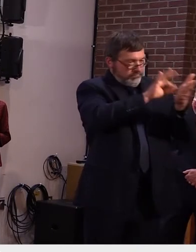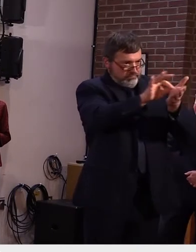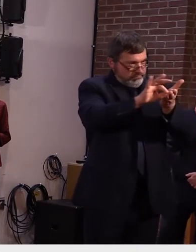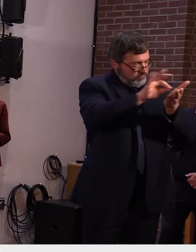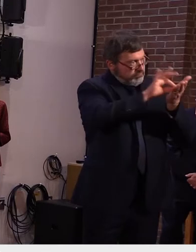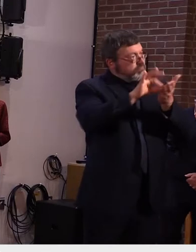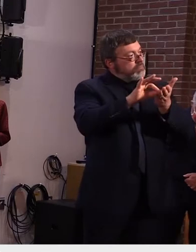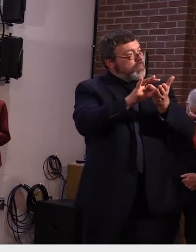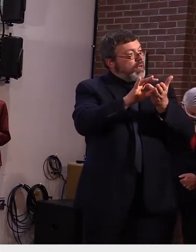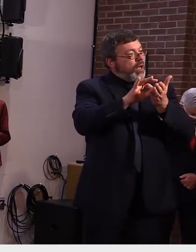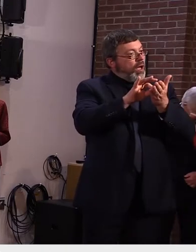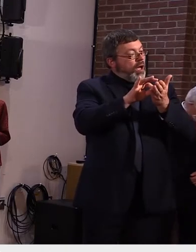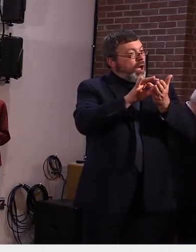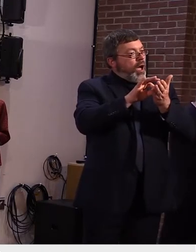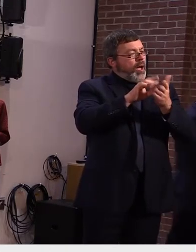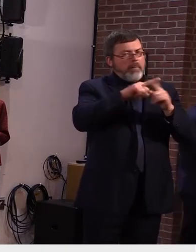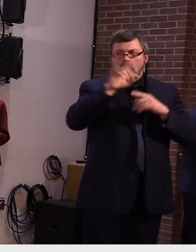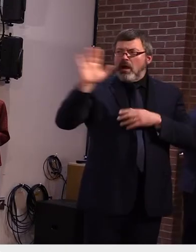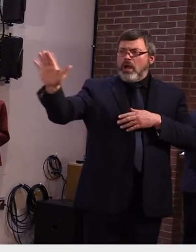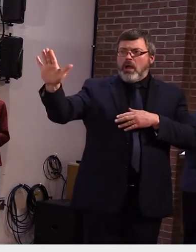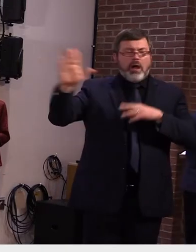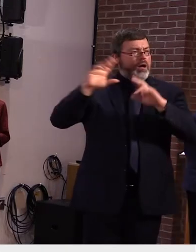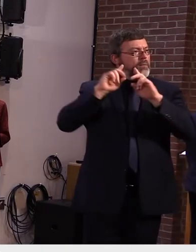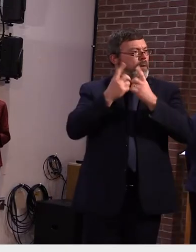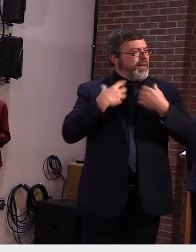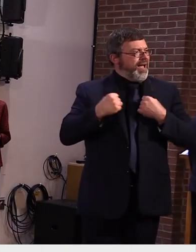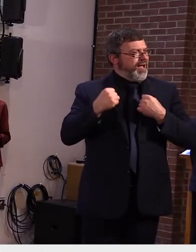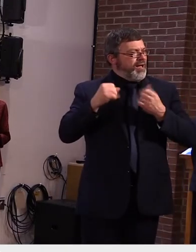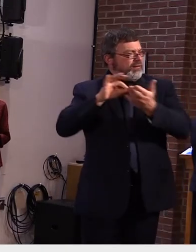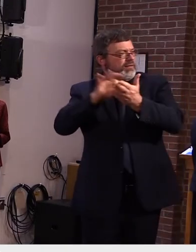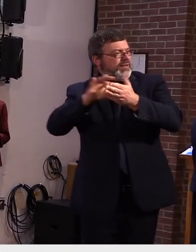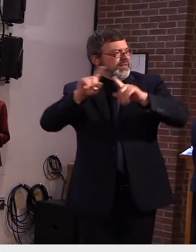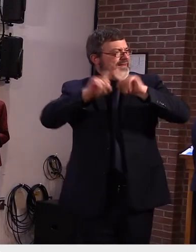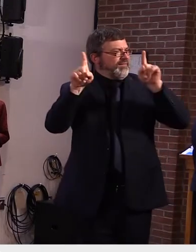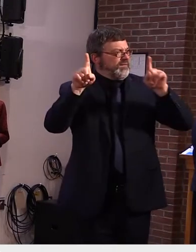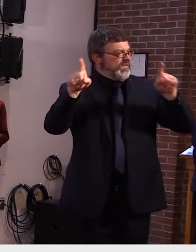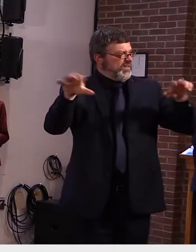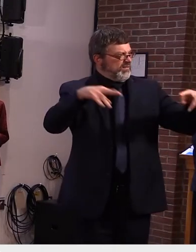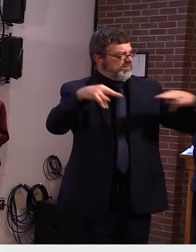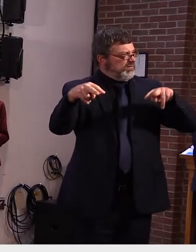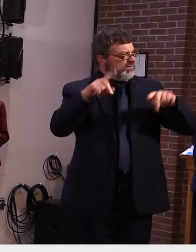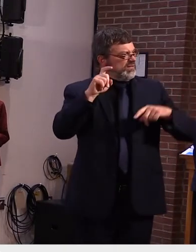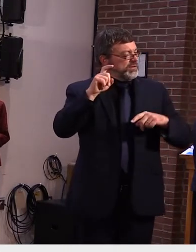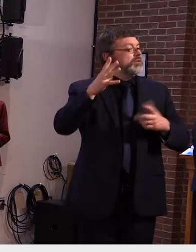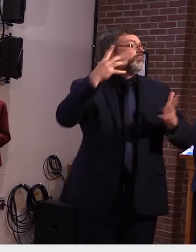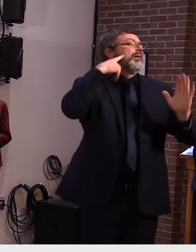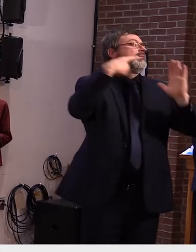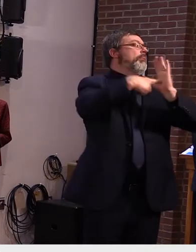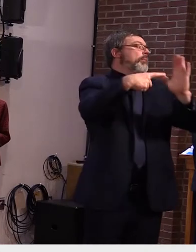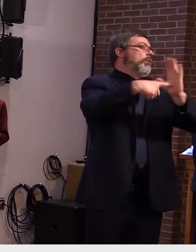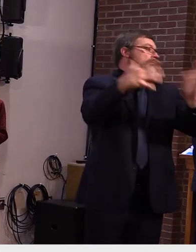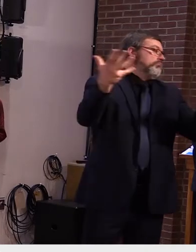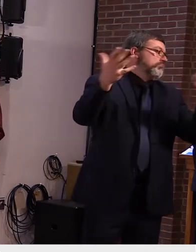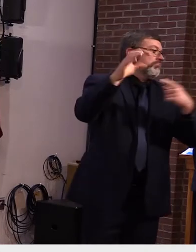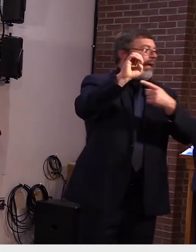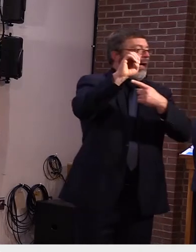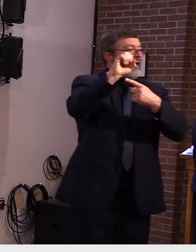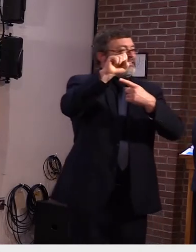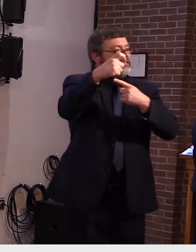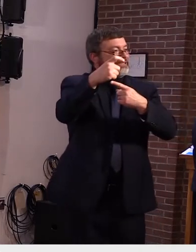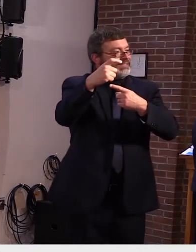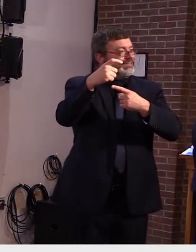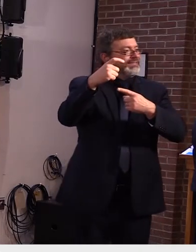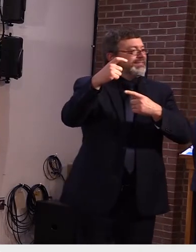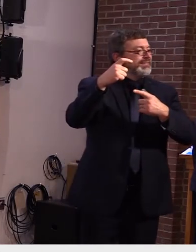we are hearing about cases from schools like i think ethics were predicated last earlier this week